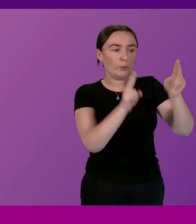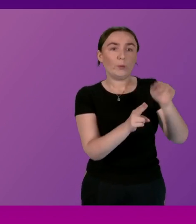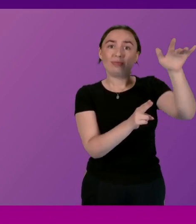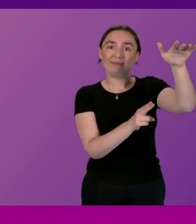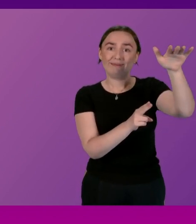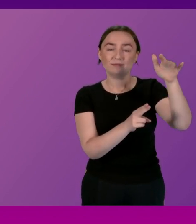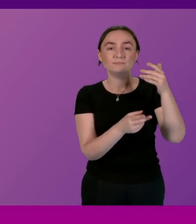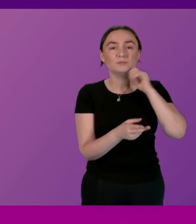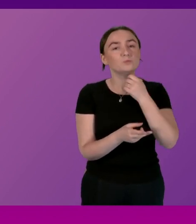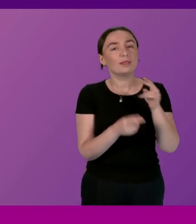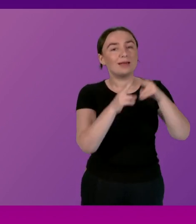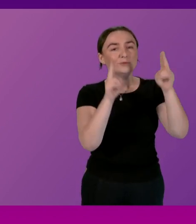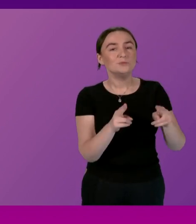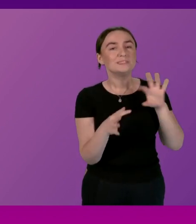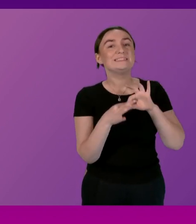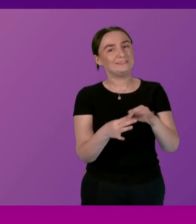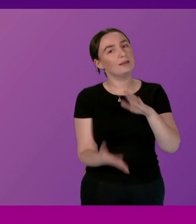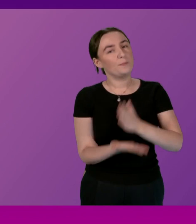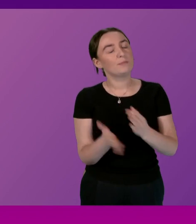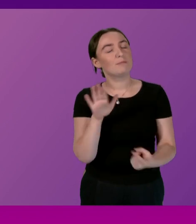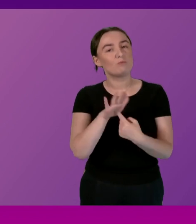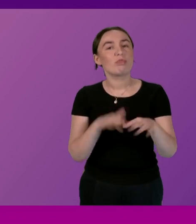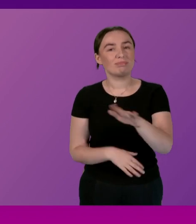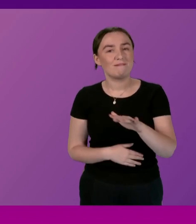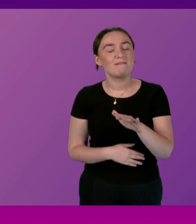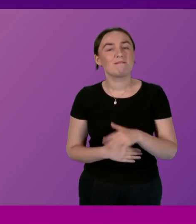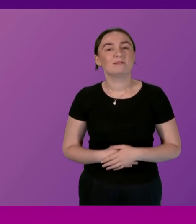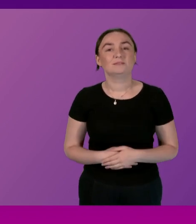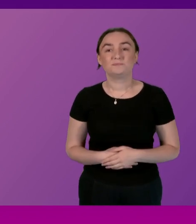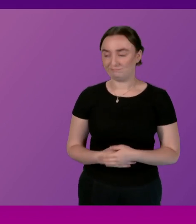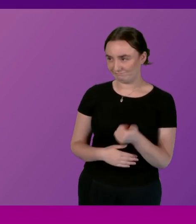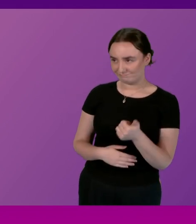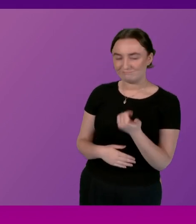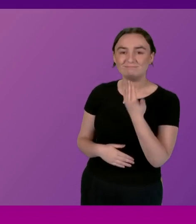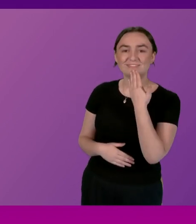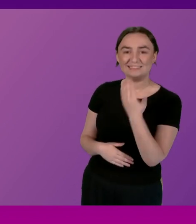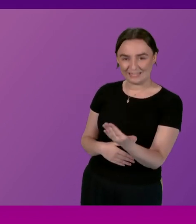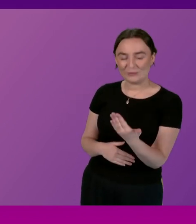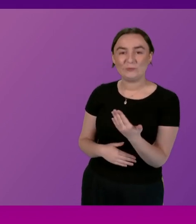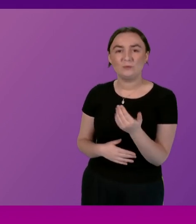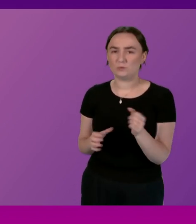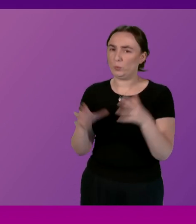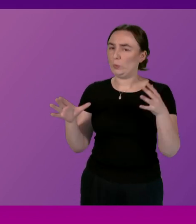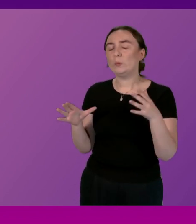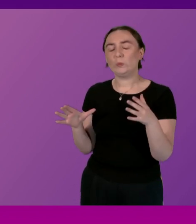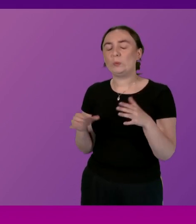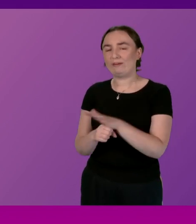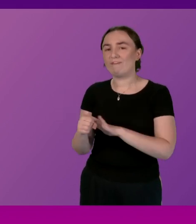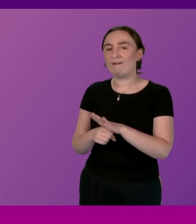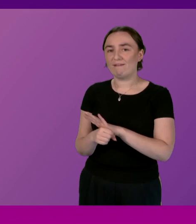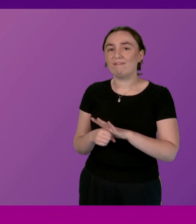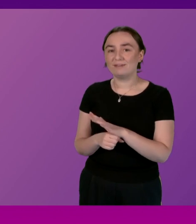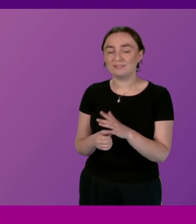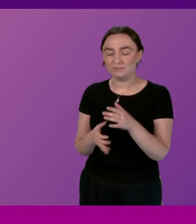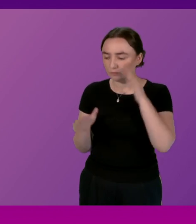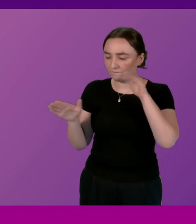heart of those plans yeah thanks very much I mean it's obviously a huge area I mean clearly our focus on skills